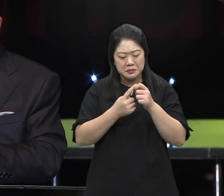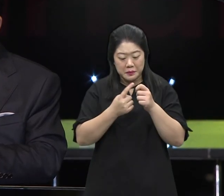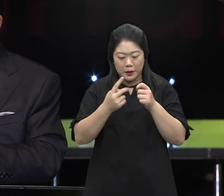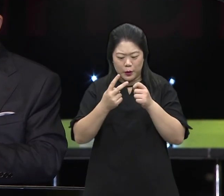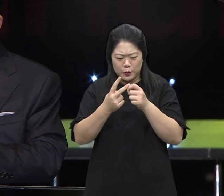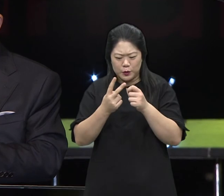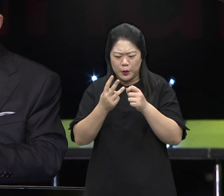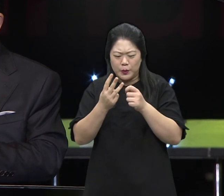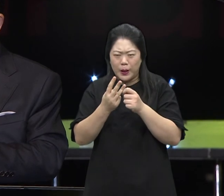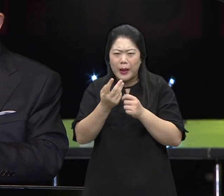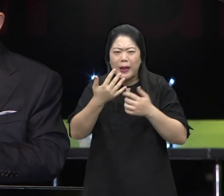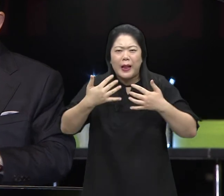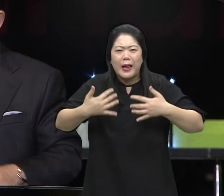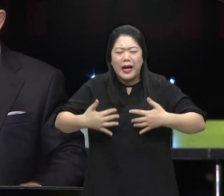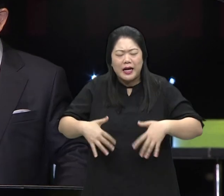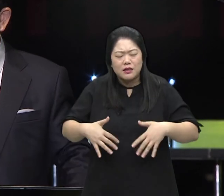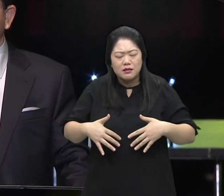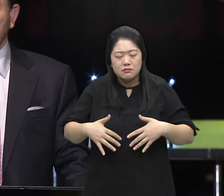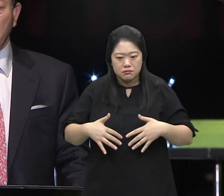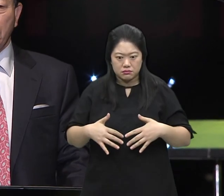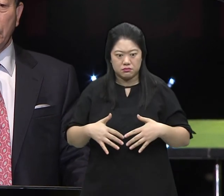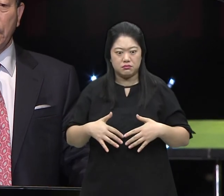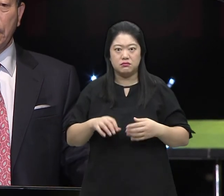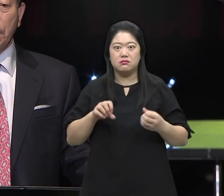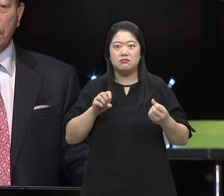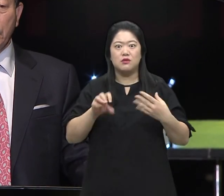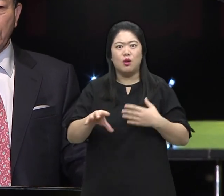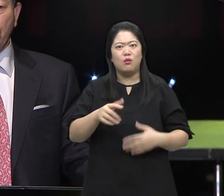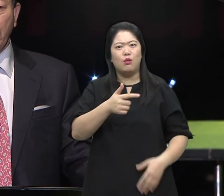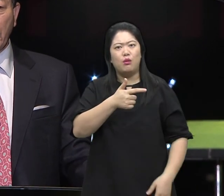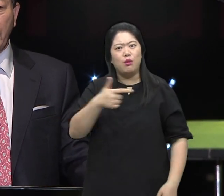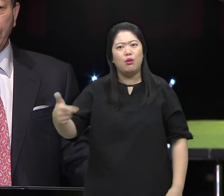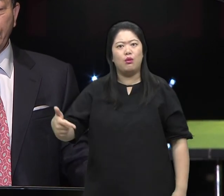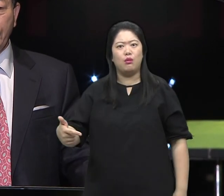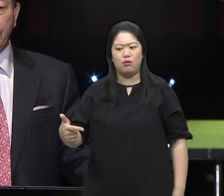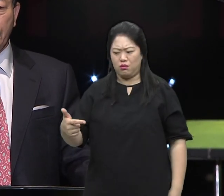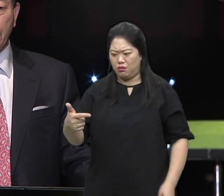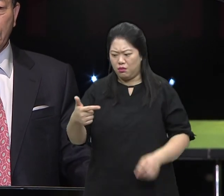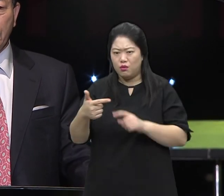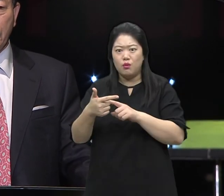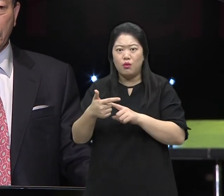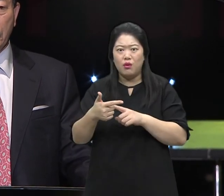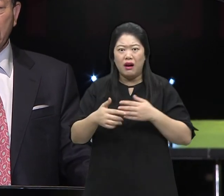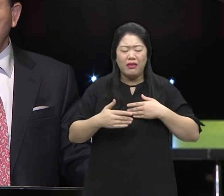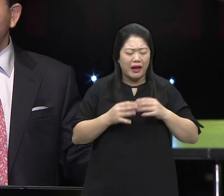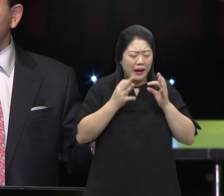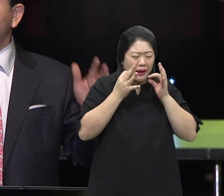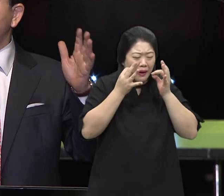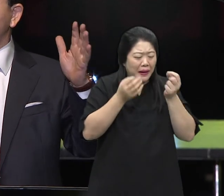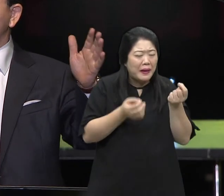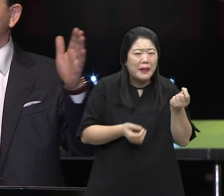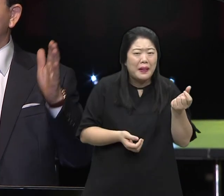But you do it just a little bit and undoubtedly answers come Why is that? Why is